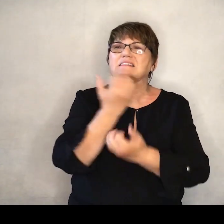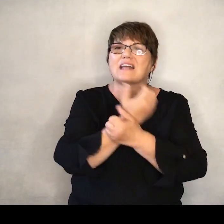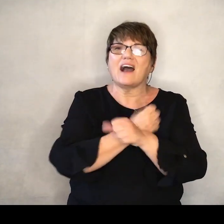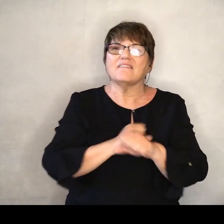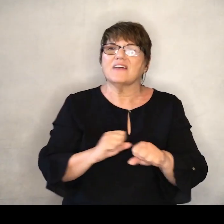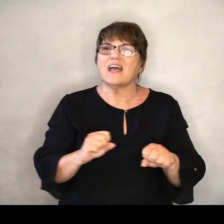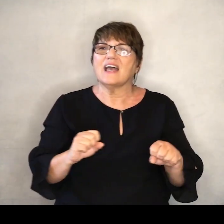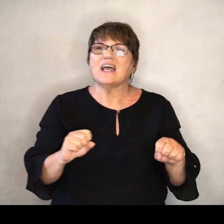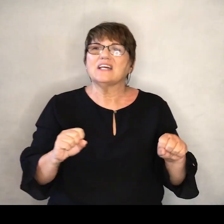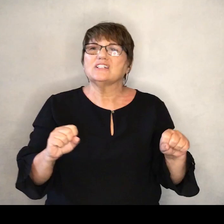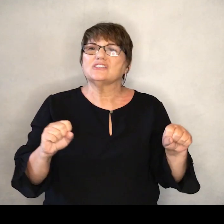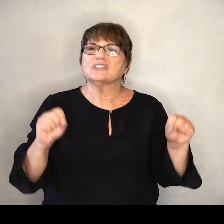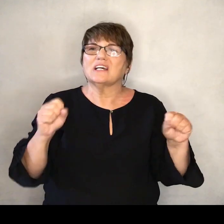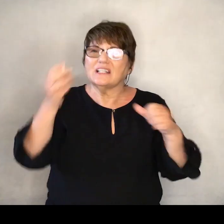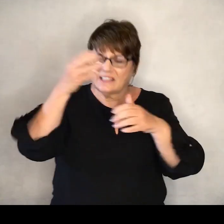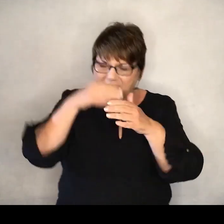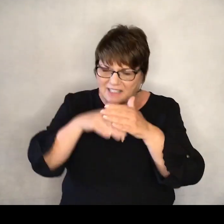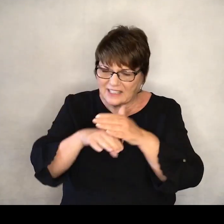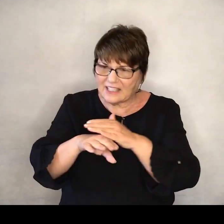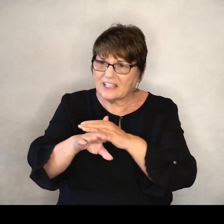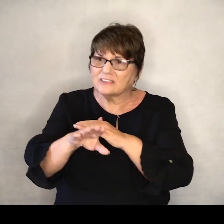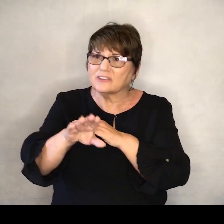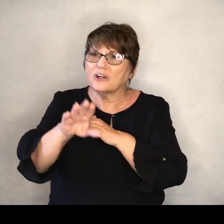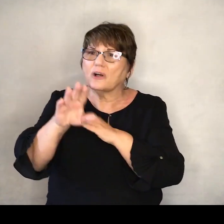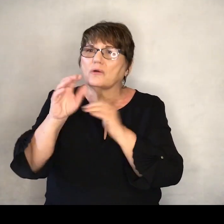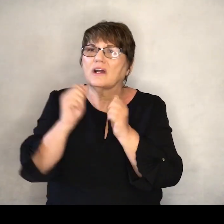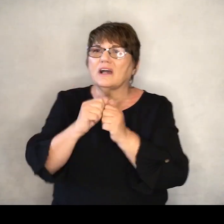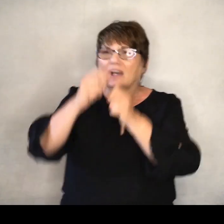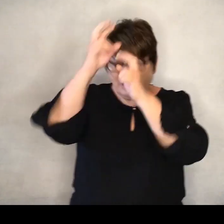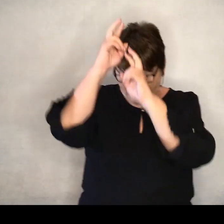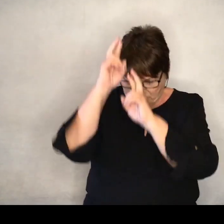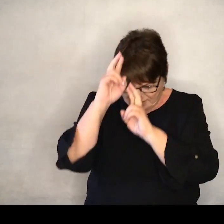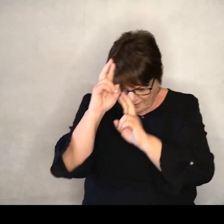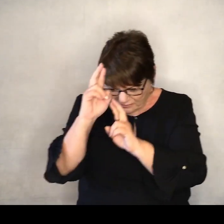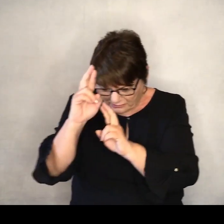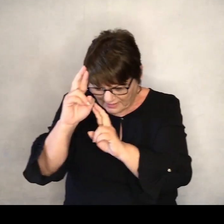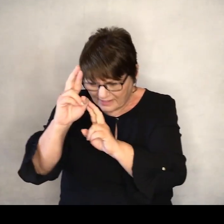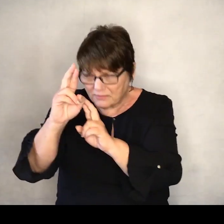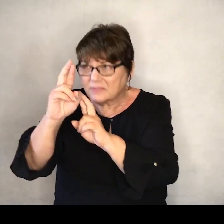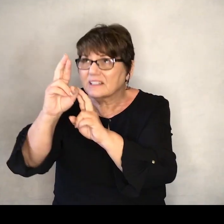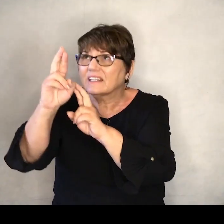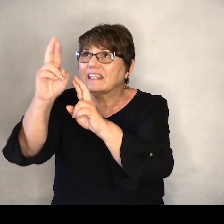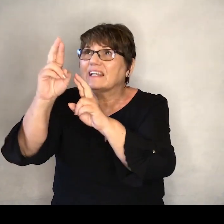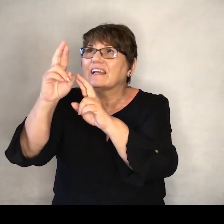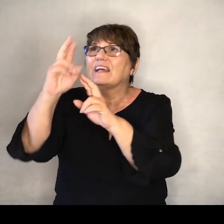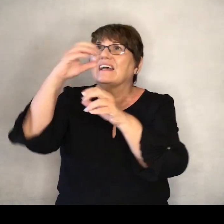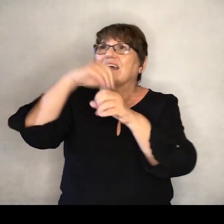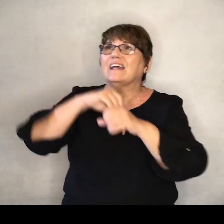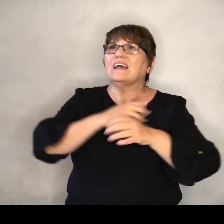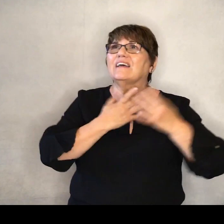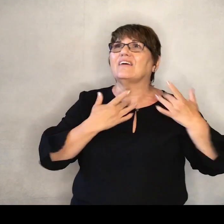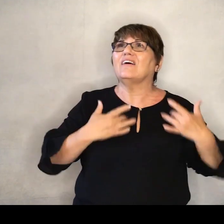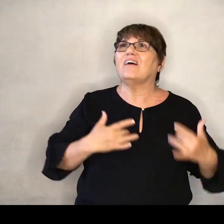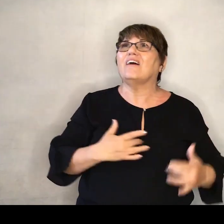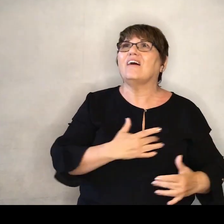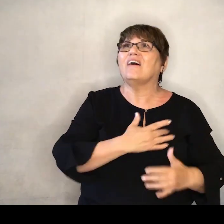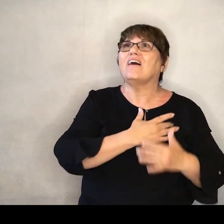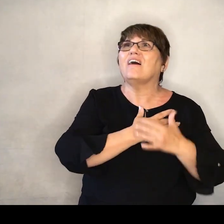salvation Enter every trembling heart